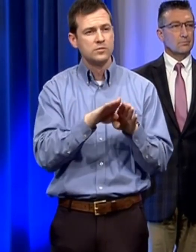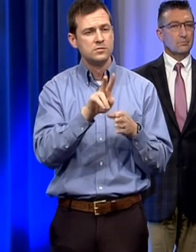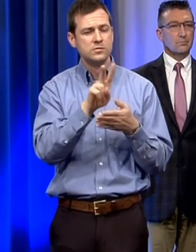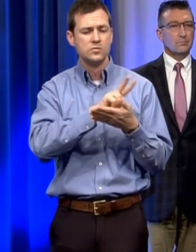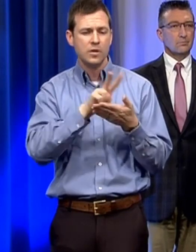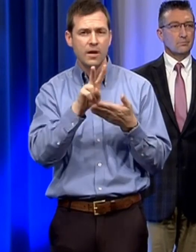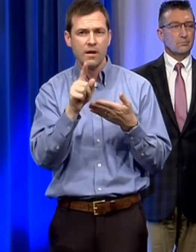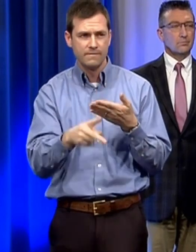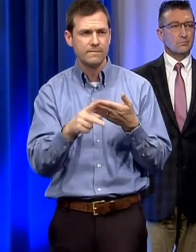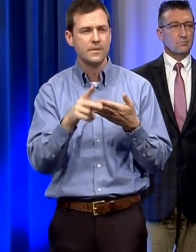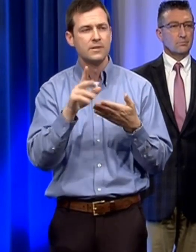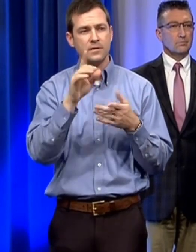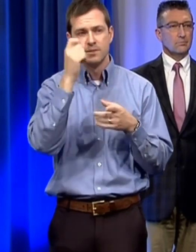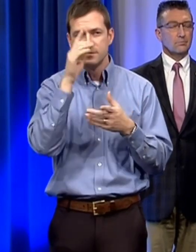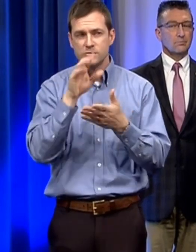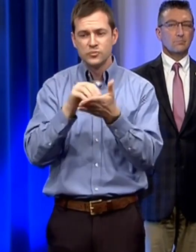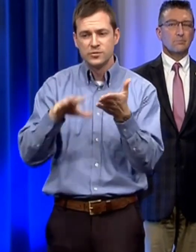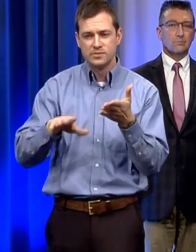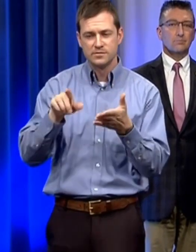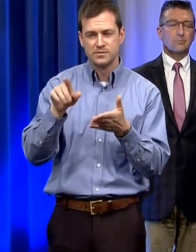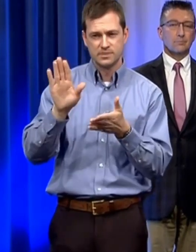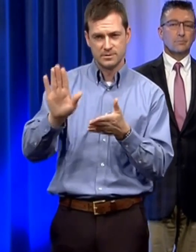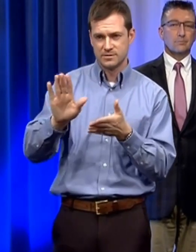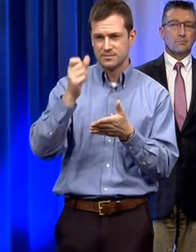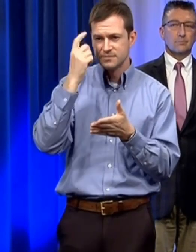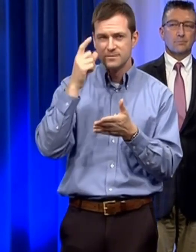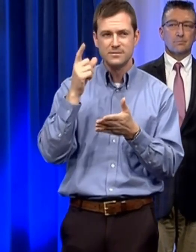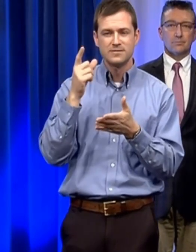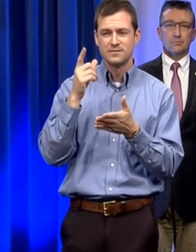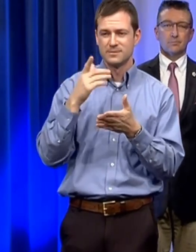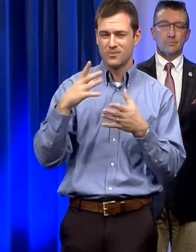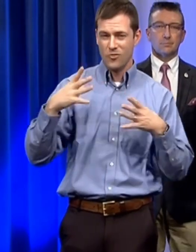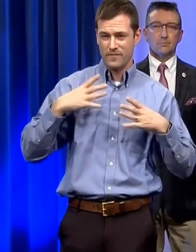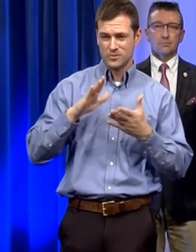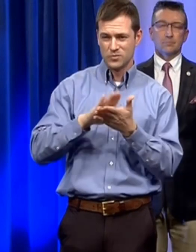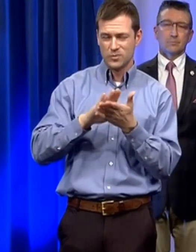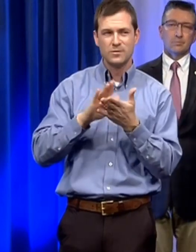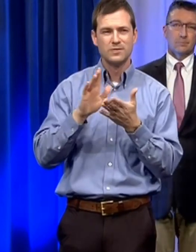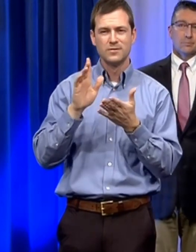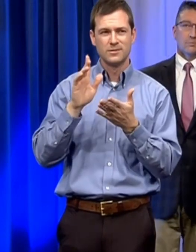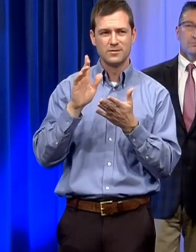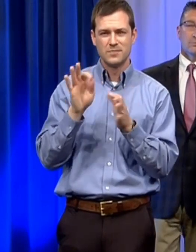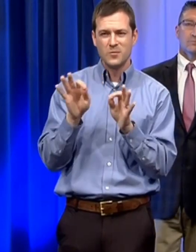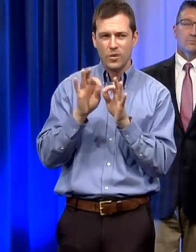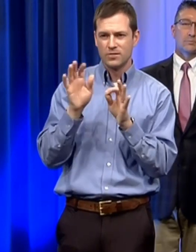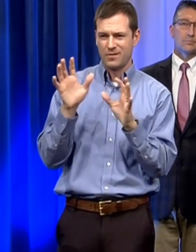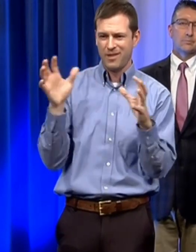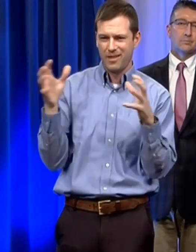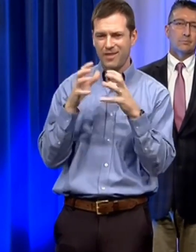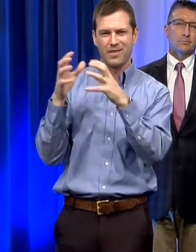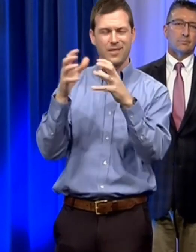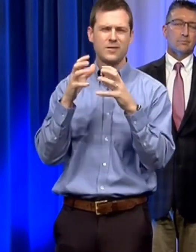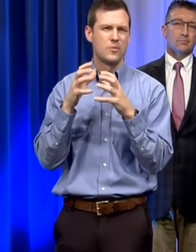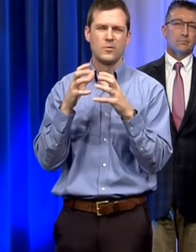weeks we want students to be very cautious not to congregate in large groups this they need to take this seriously families need to take